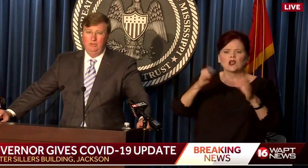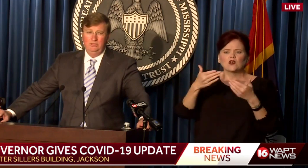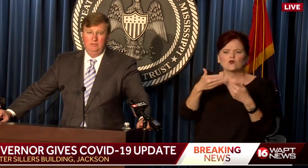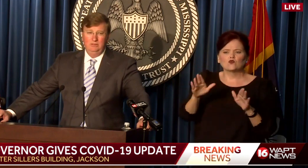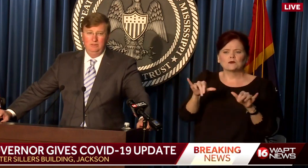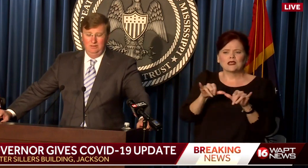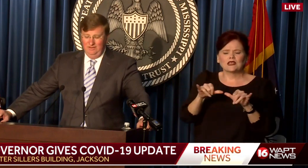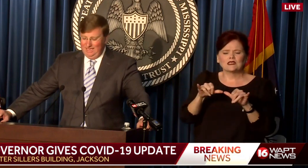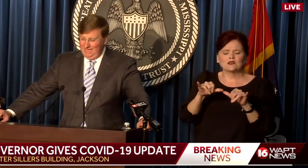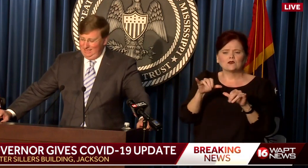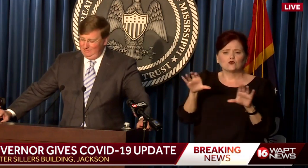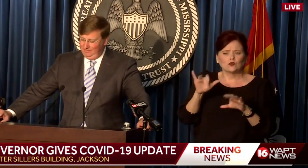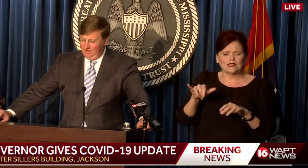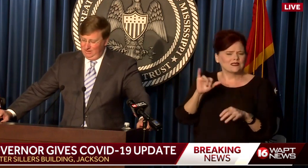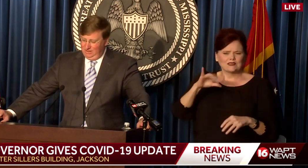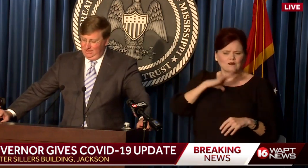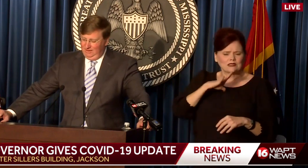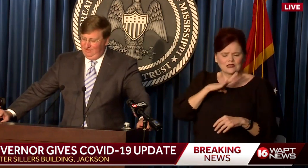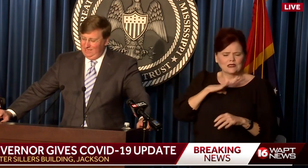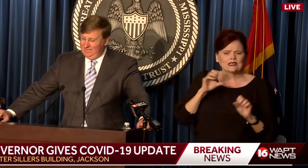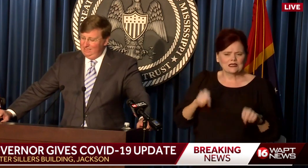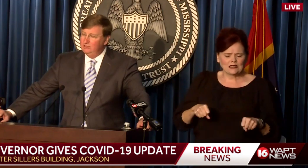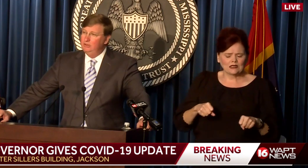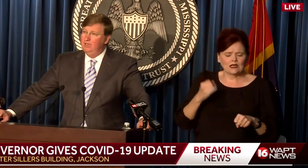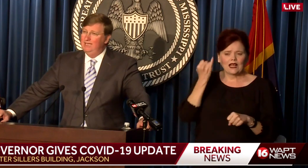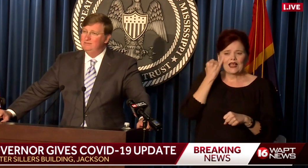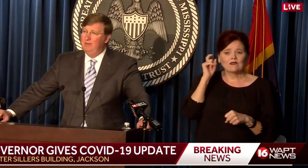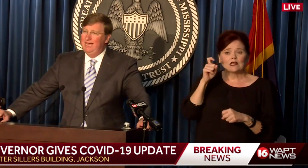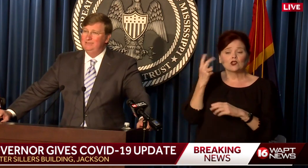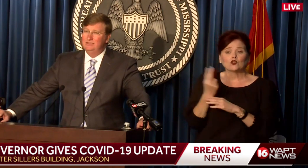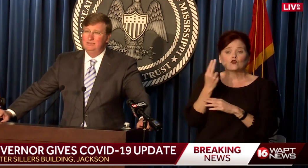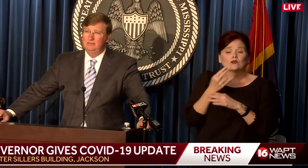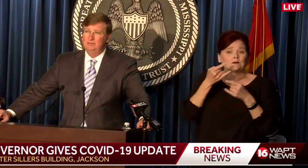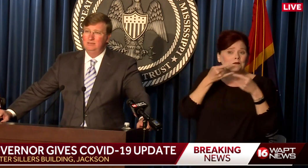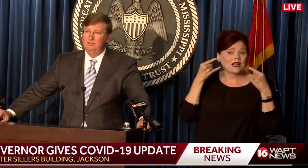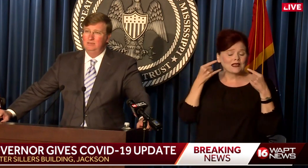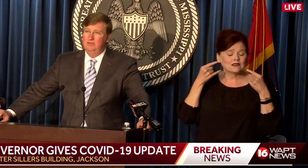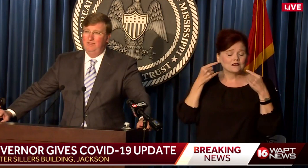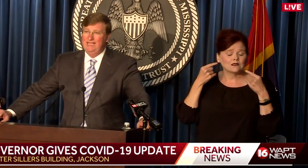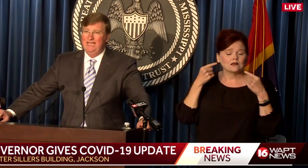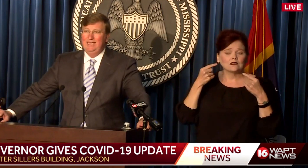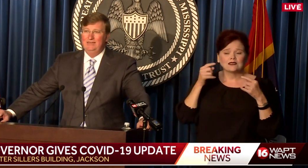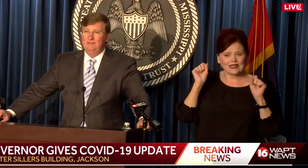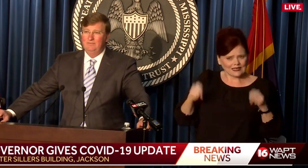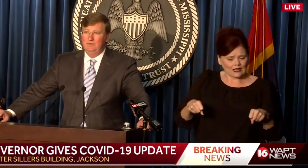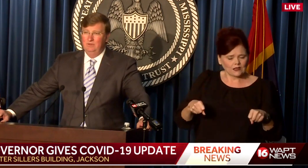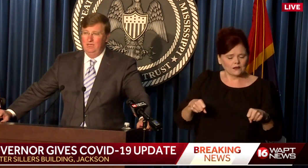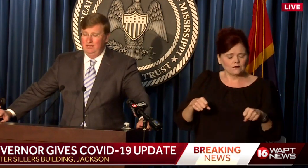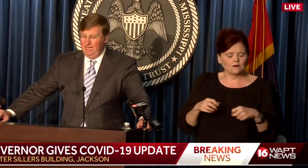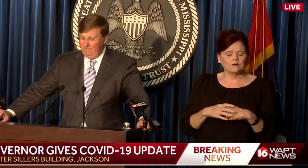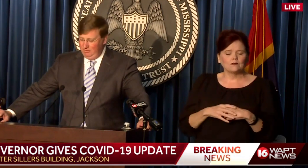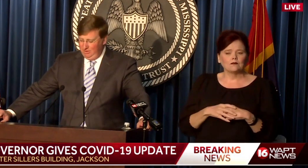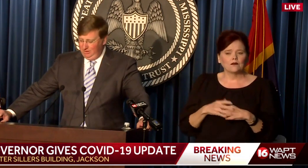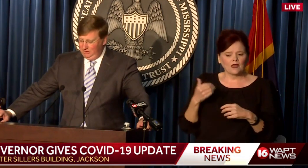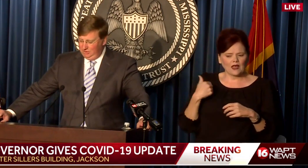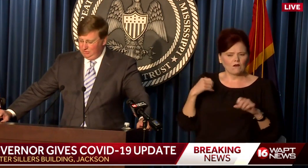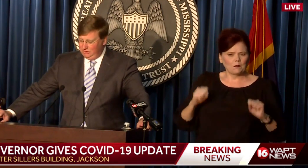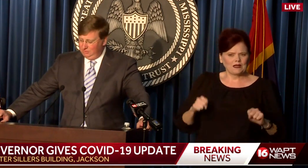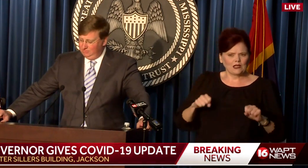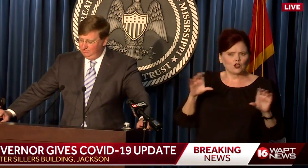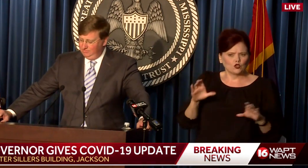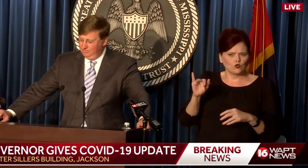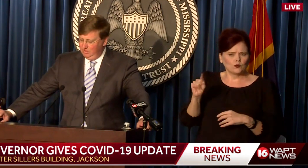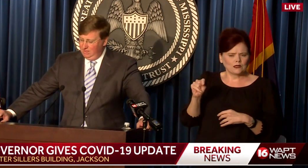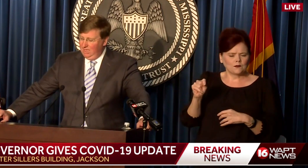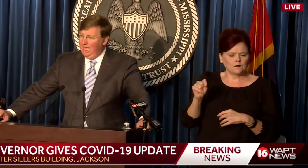to do it, they can. If they need to utilize masks, they can and they have the ability to